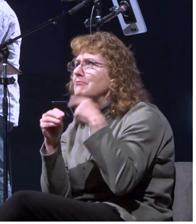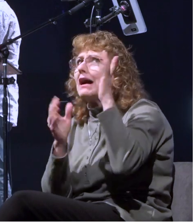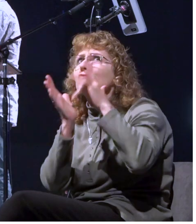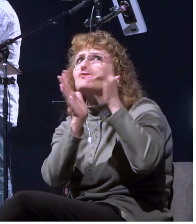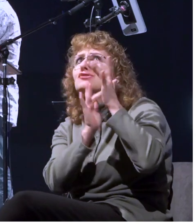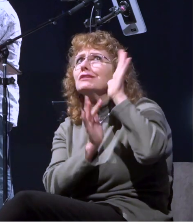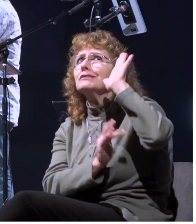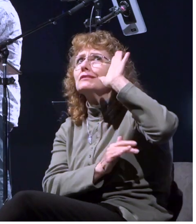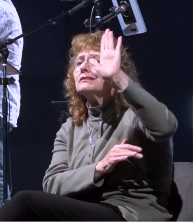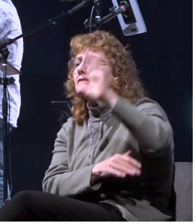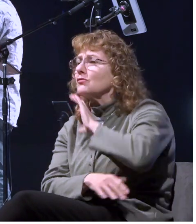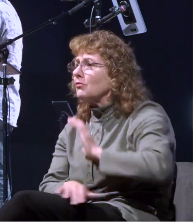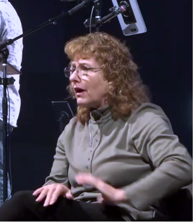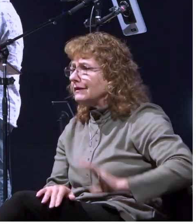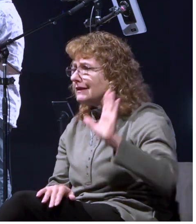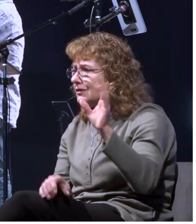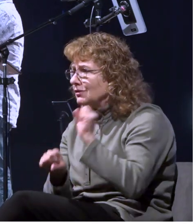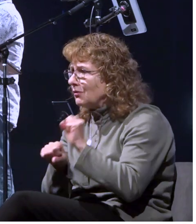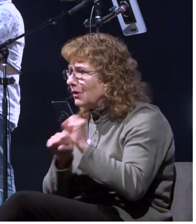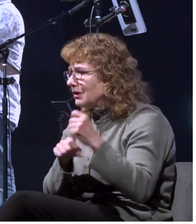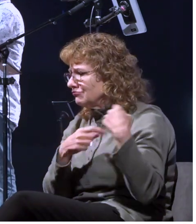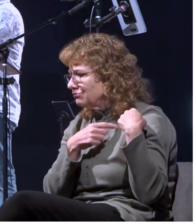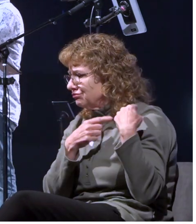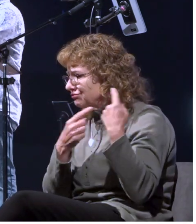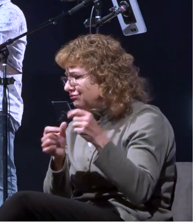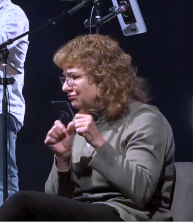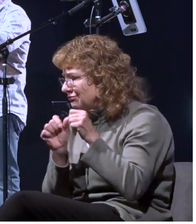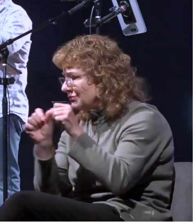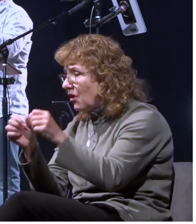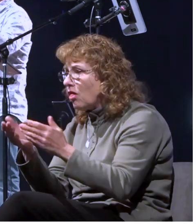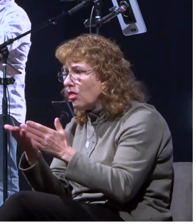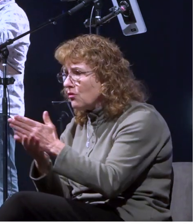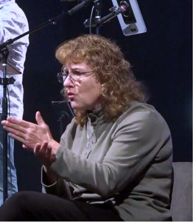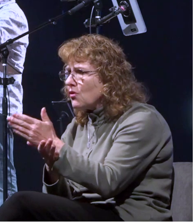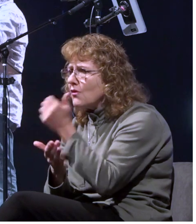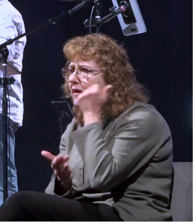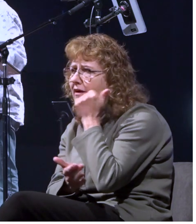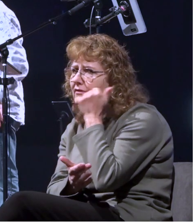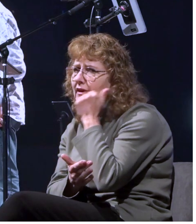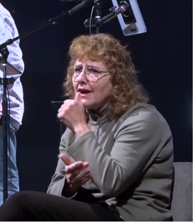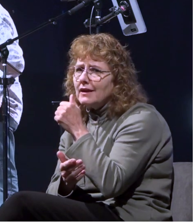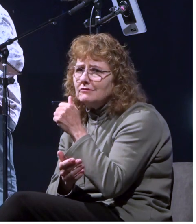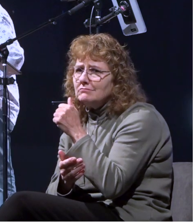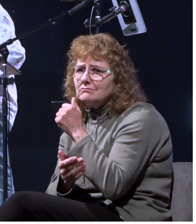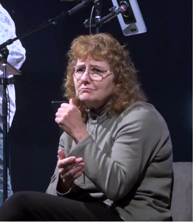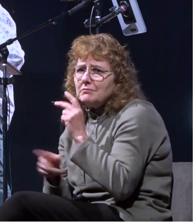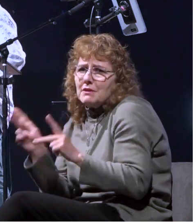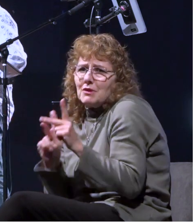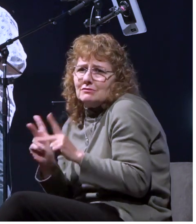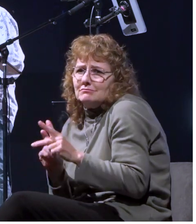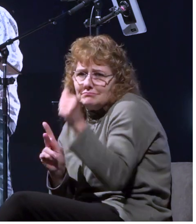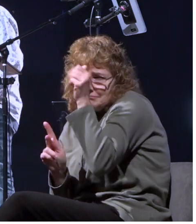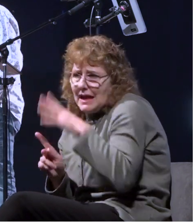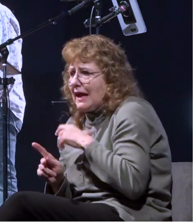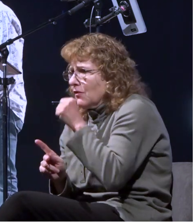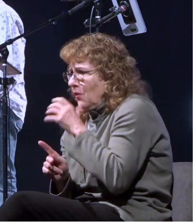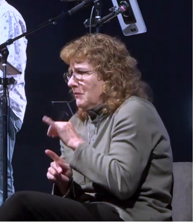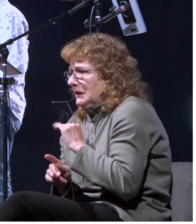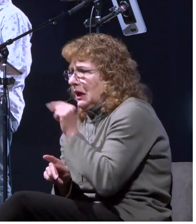christ in and through everyday men and women like you and me and uh acts 1 1